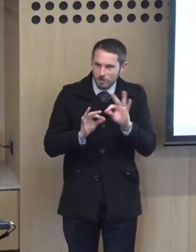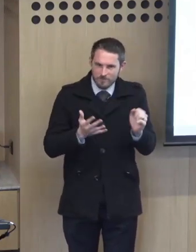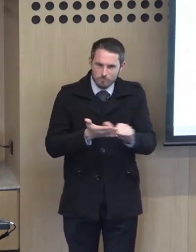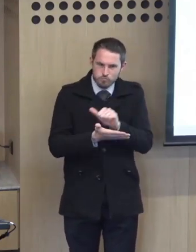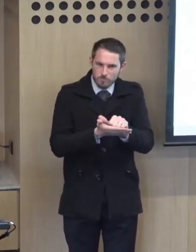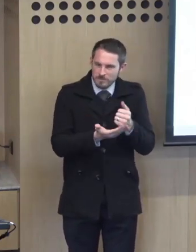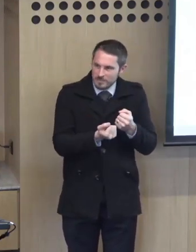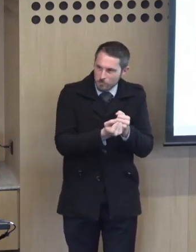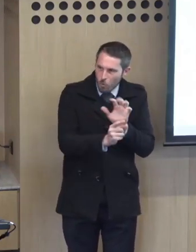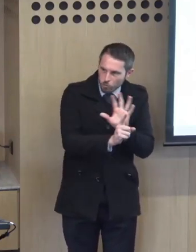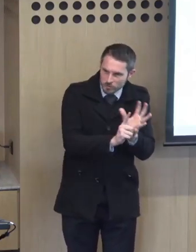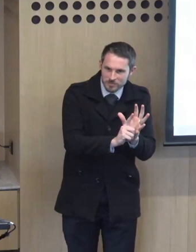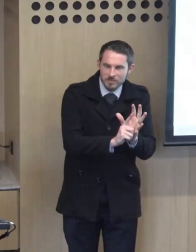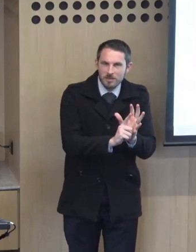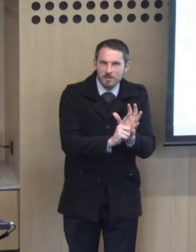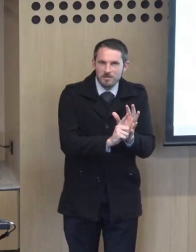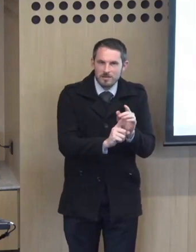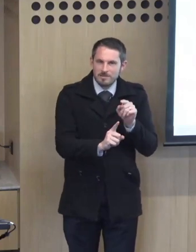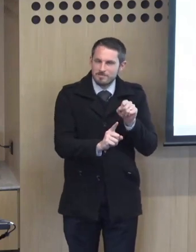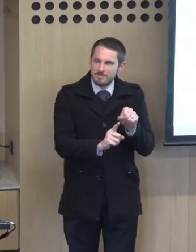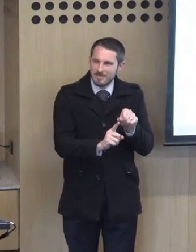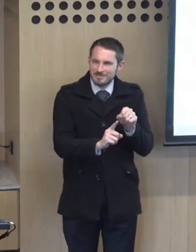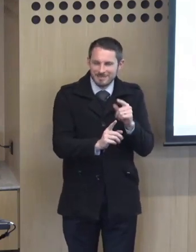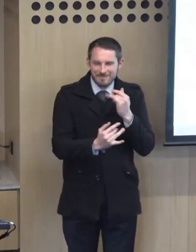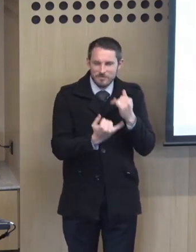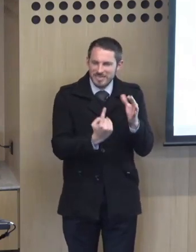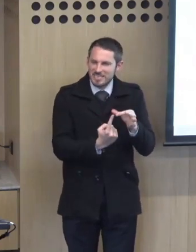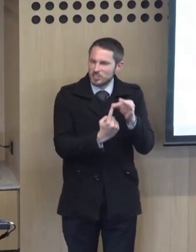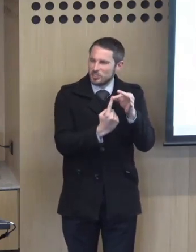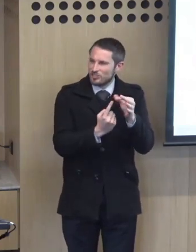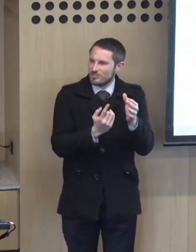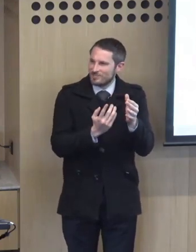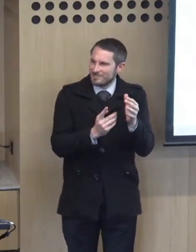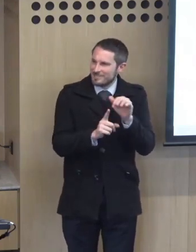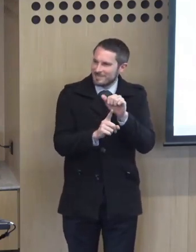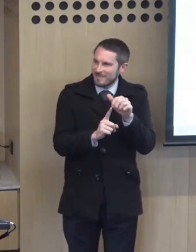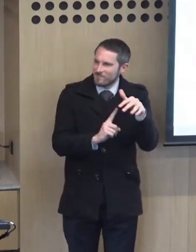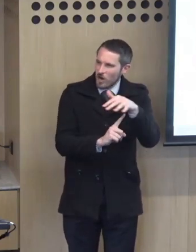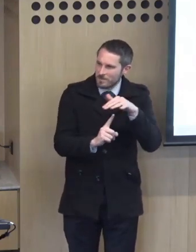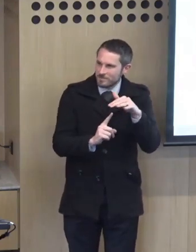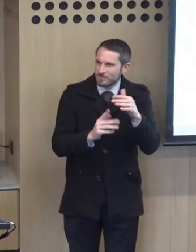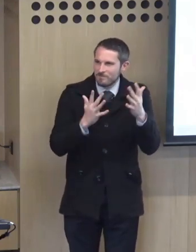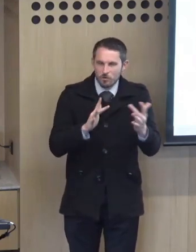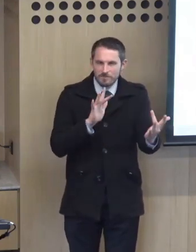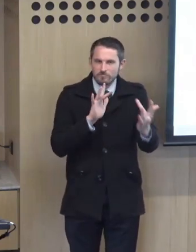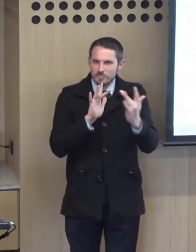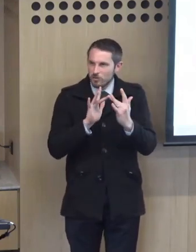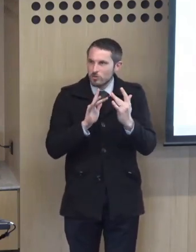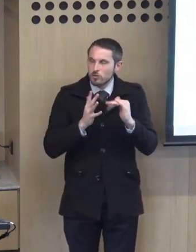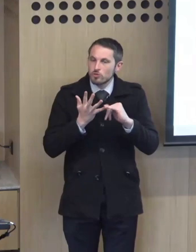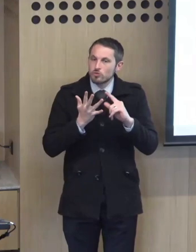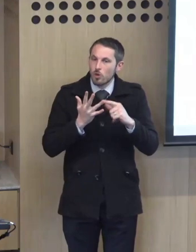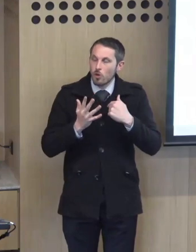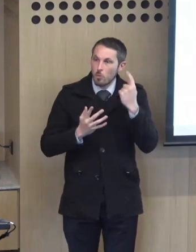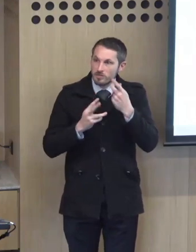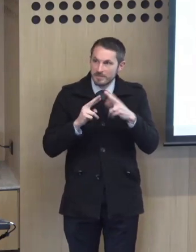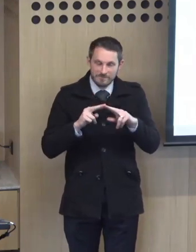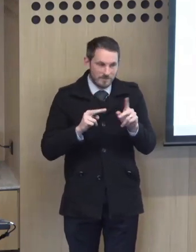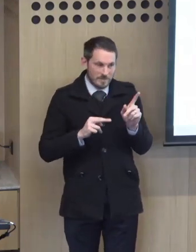impact on my mental health and i felt that that that's a unique point of difference and environmental factor for me as a